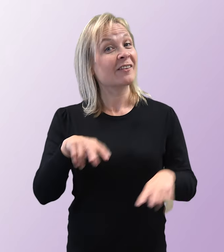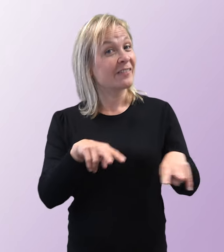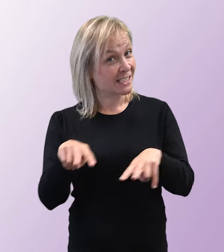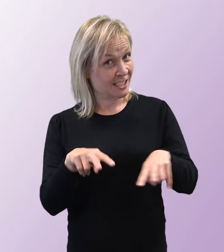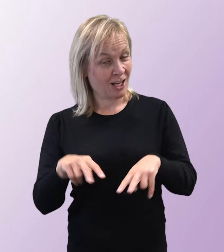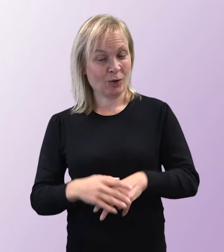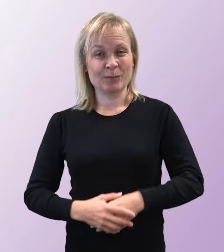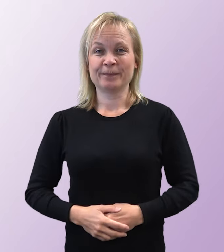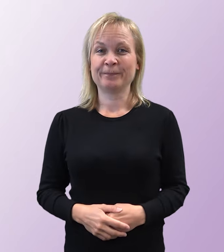Your video